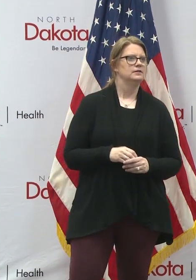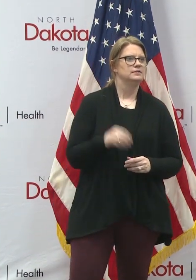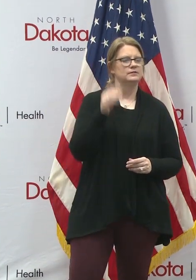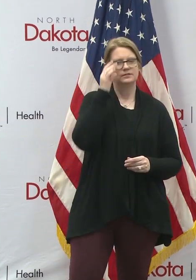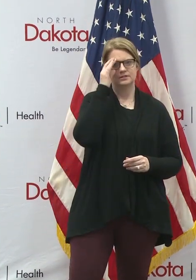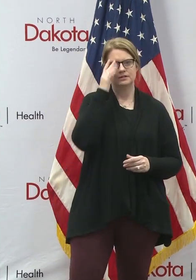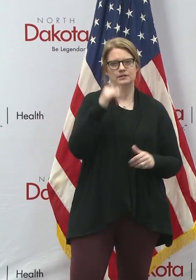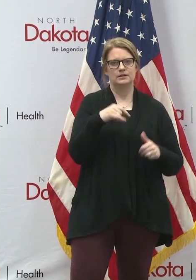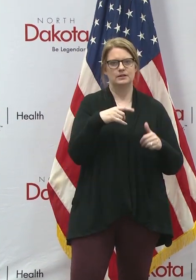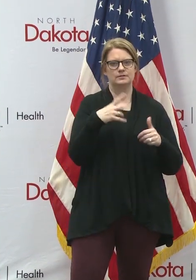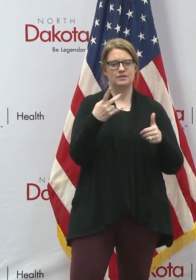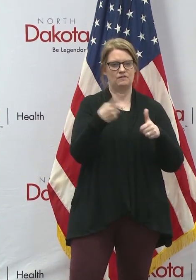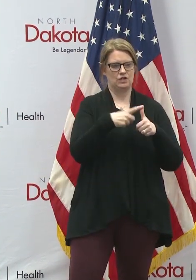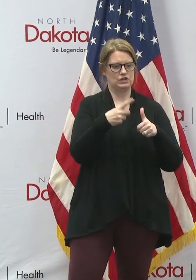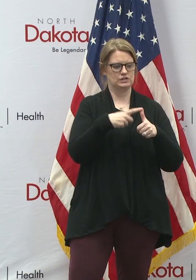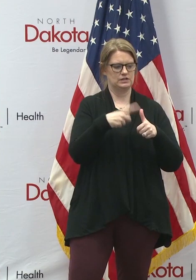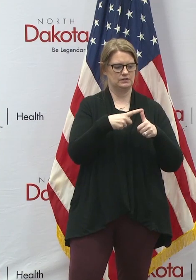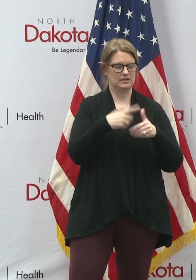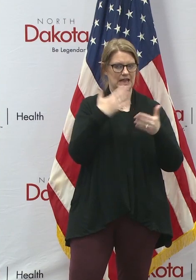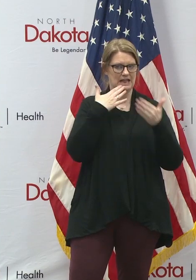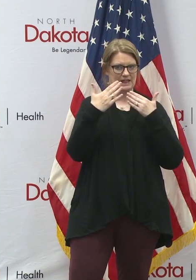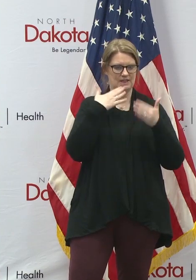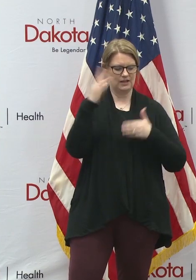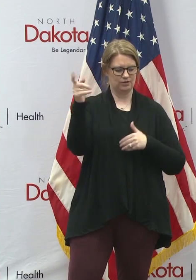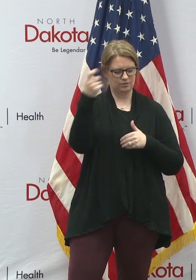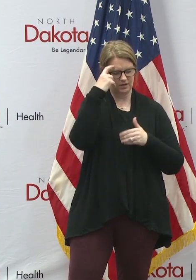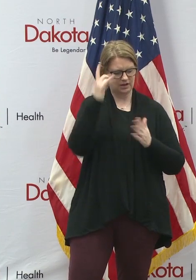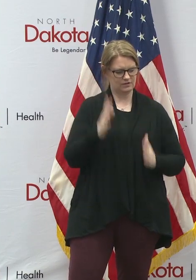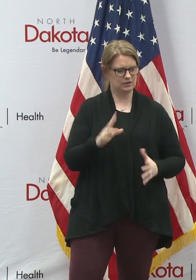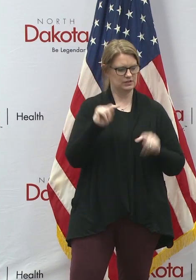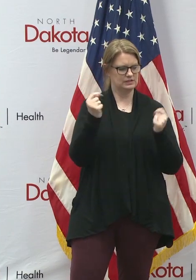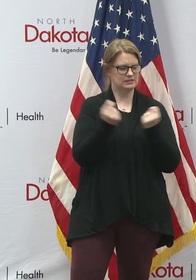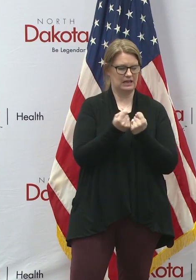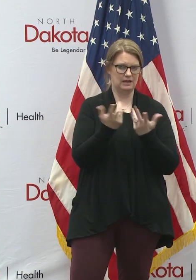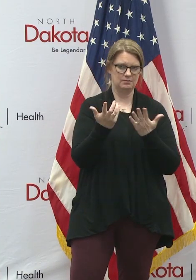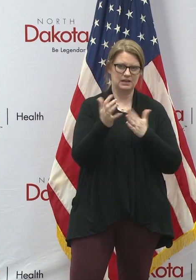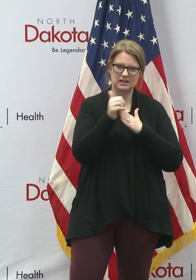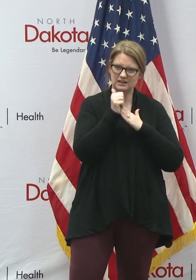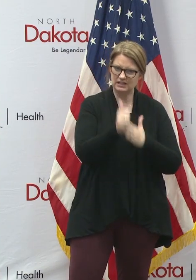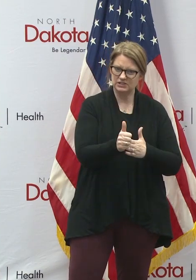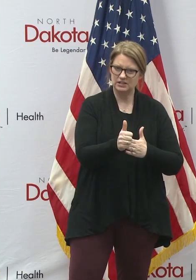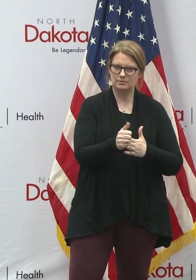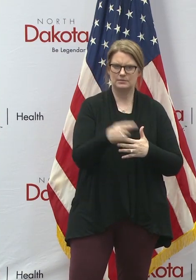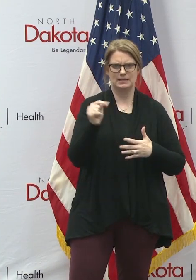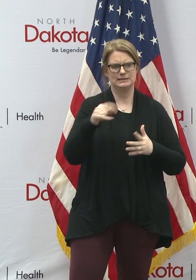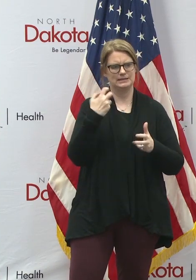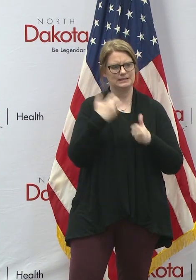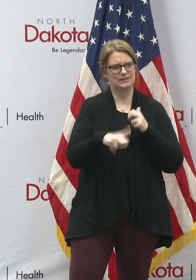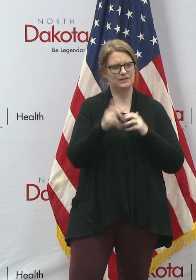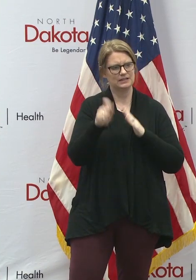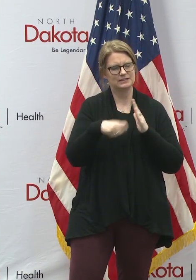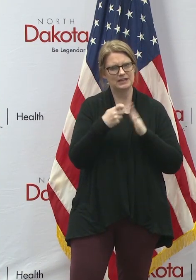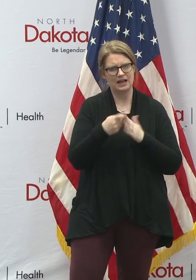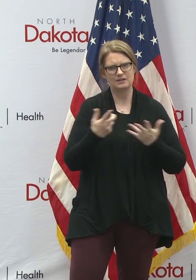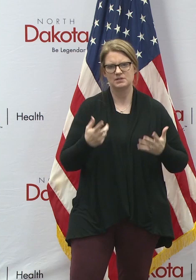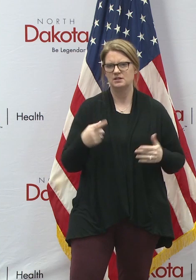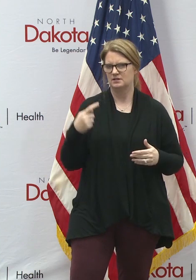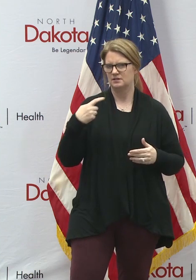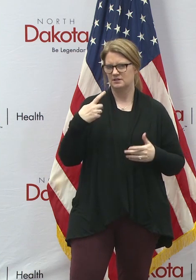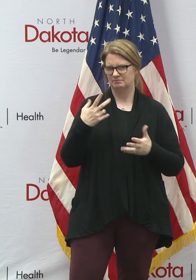Well, first of all, thank you, Governor, and your team for your leadership during these difficult times. I'm going to keep this brief.